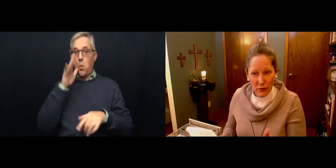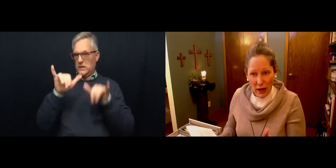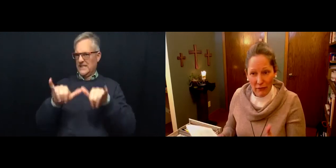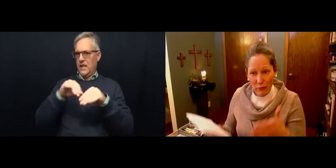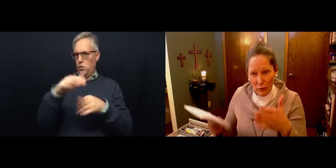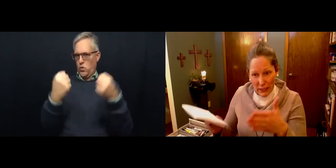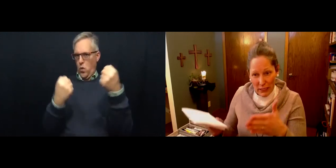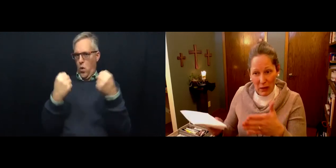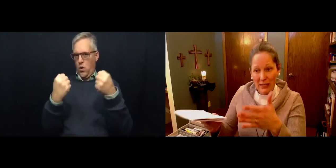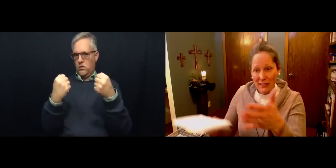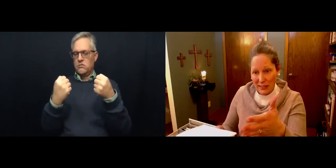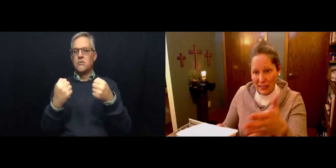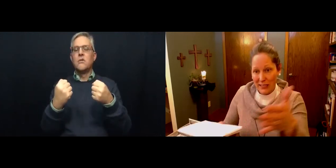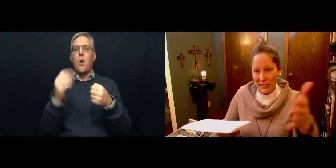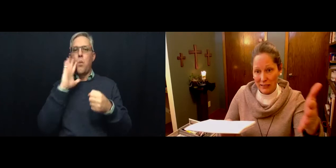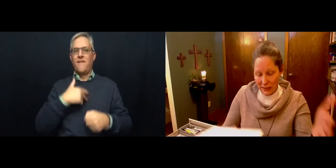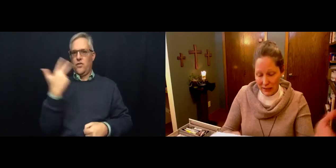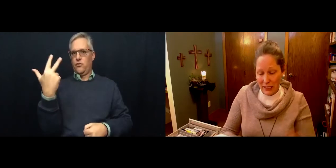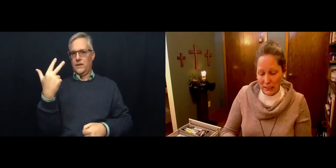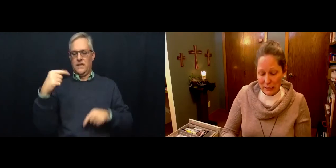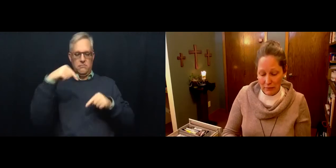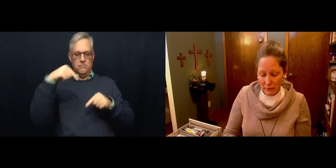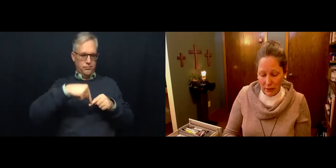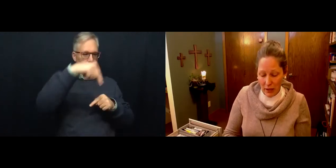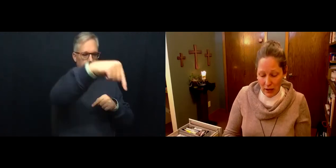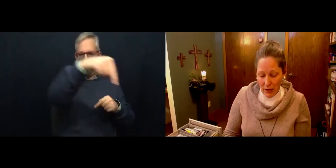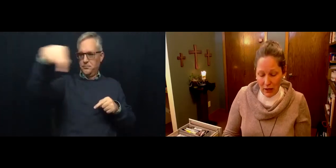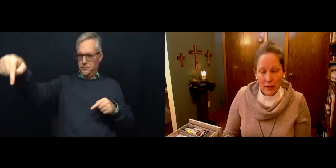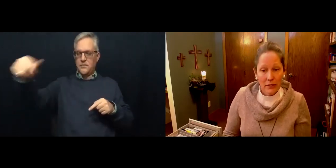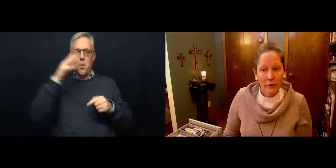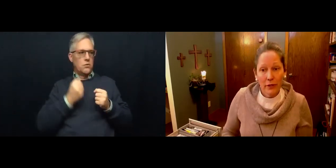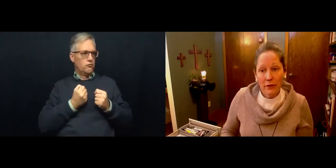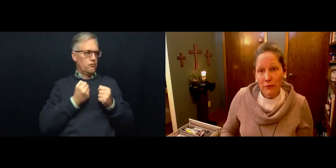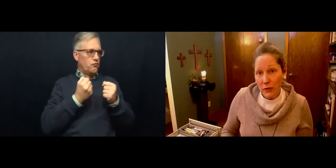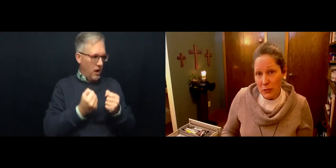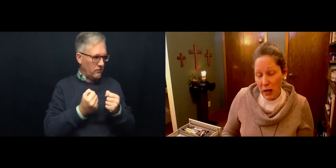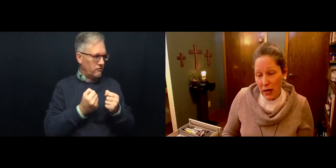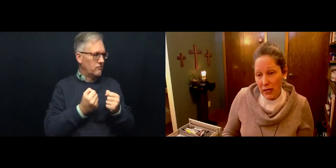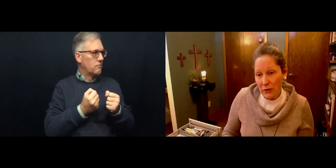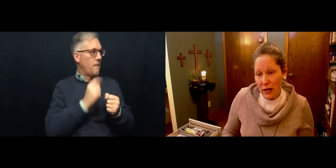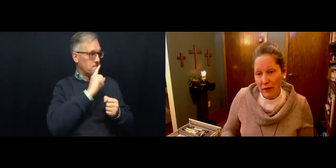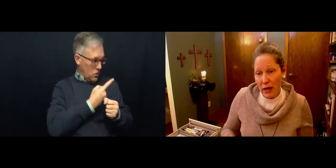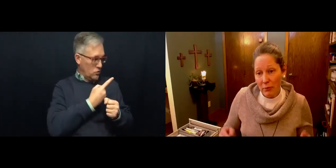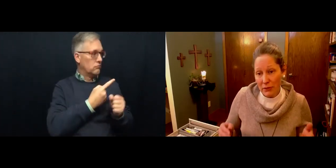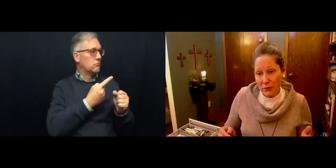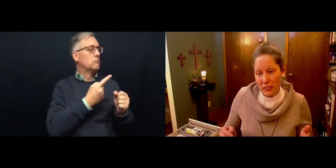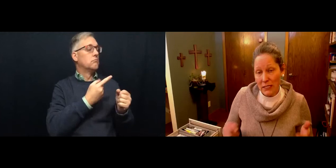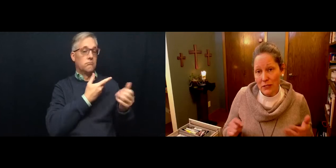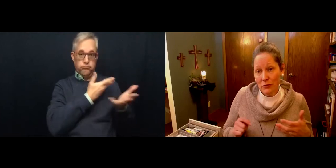drive from one spot to the next to the next. So in the first spot, you'll have an opportunity to